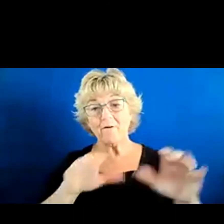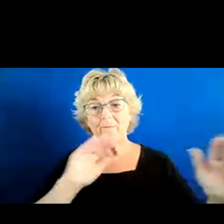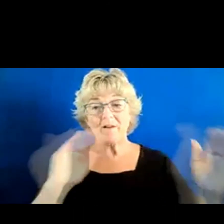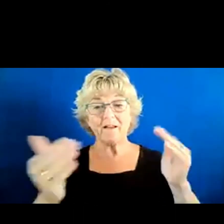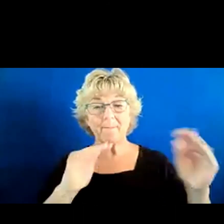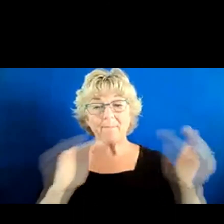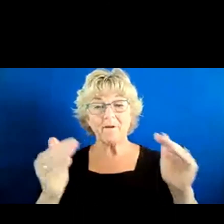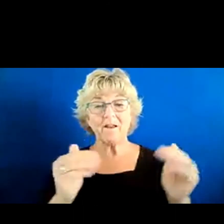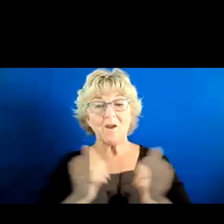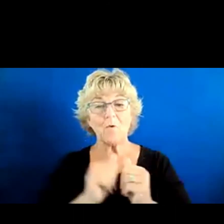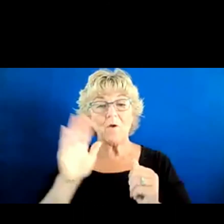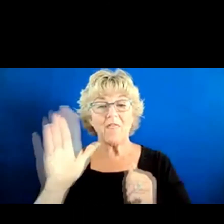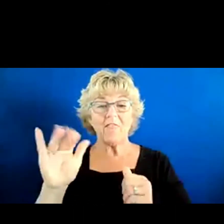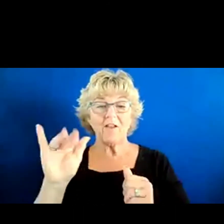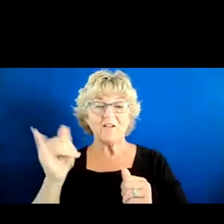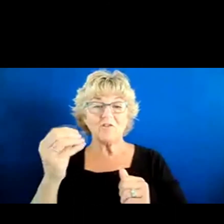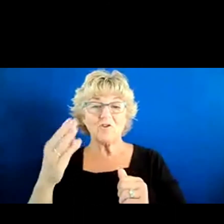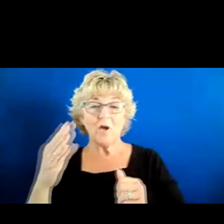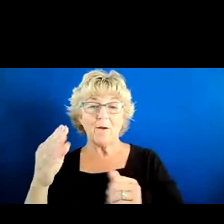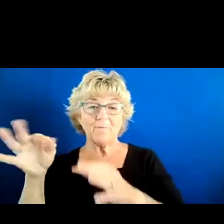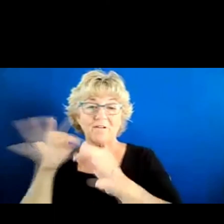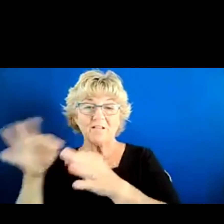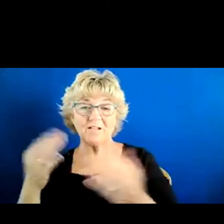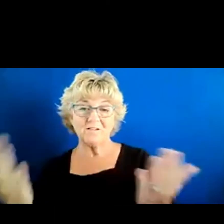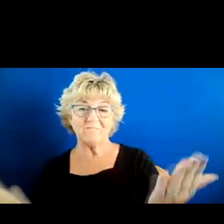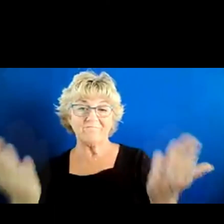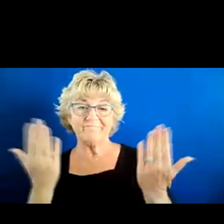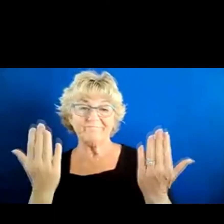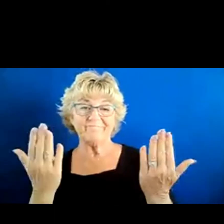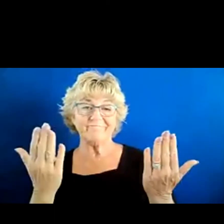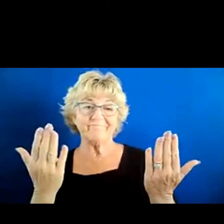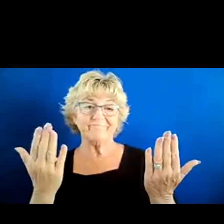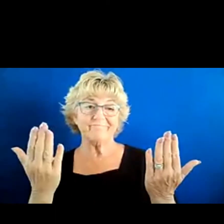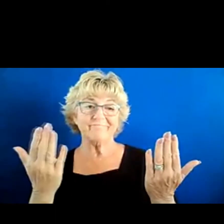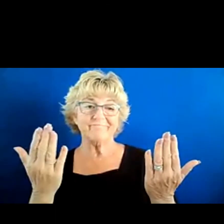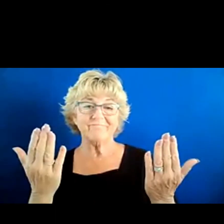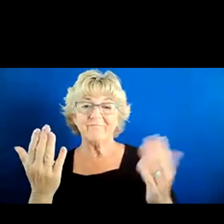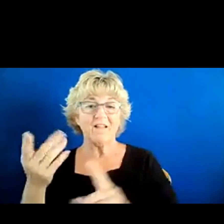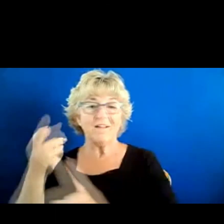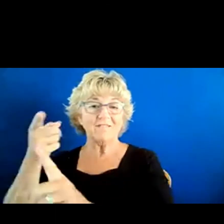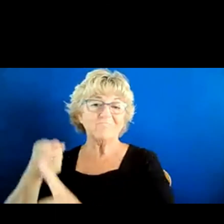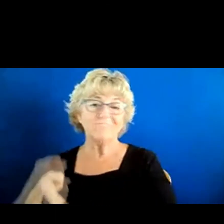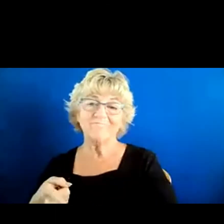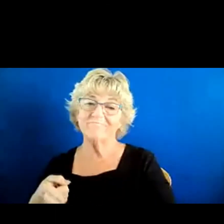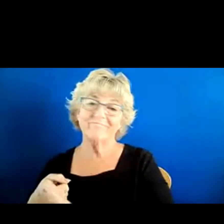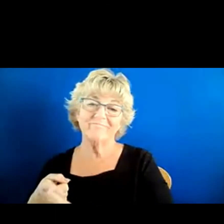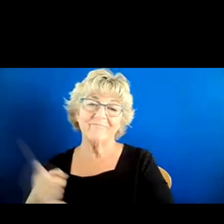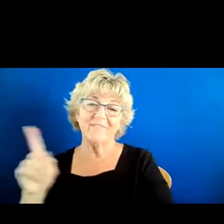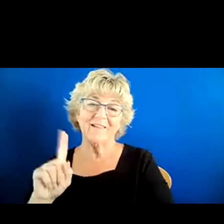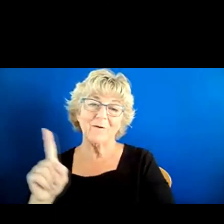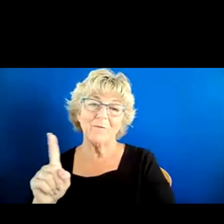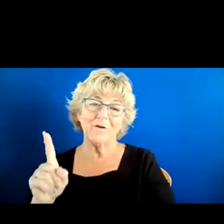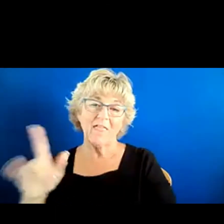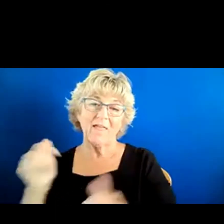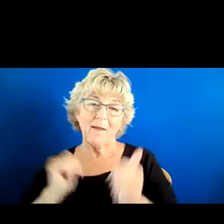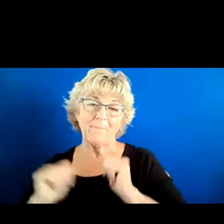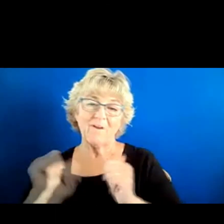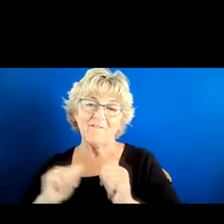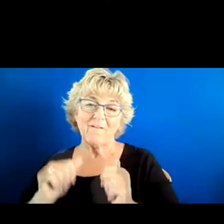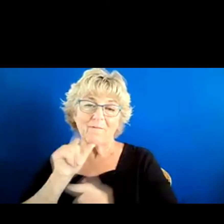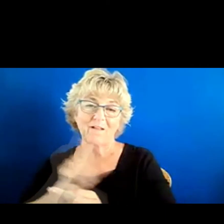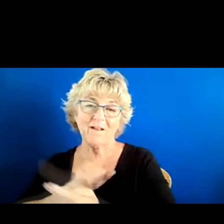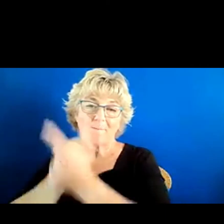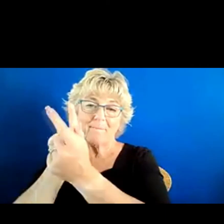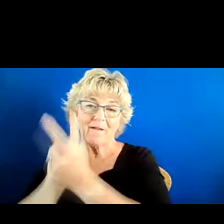job description and they kind of, you know, point out the areas where the performance is not meeting